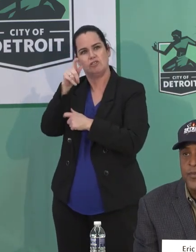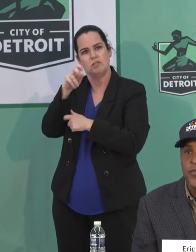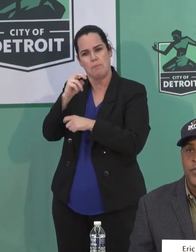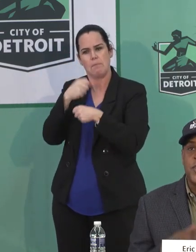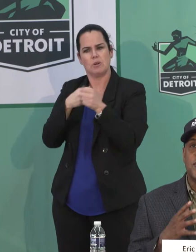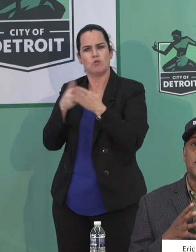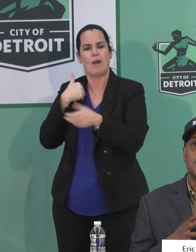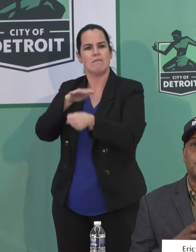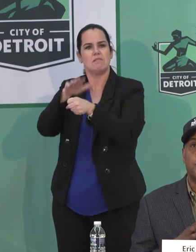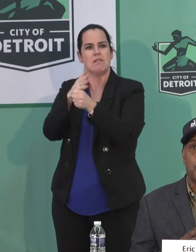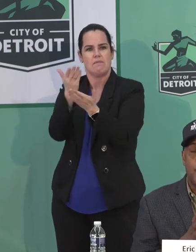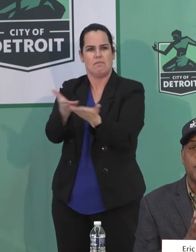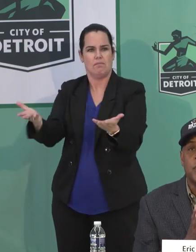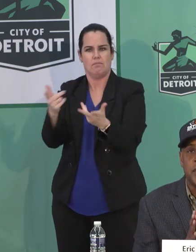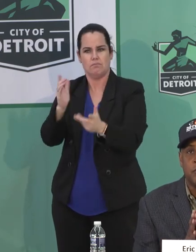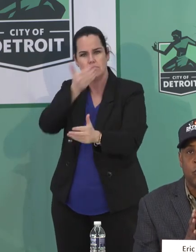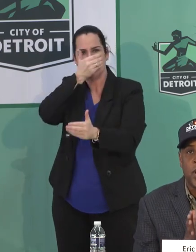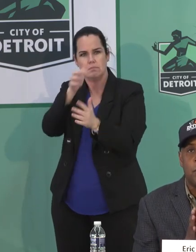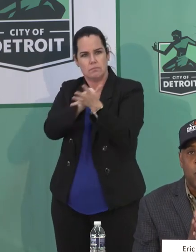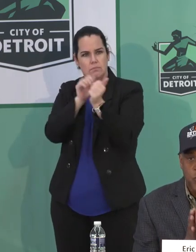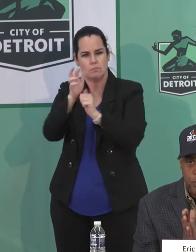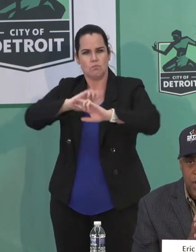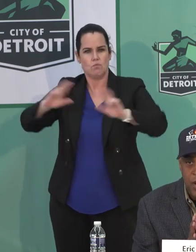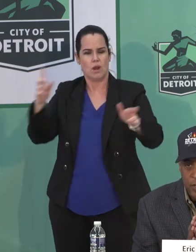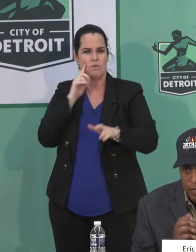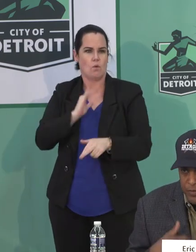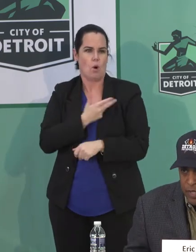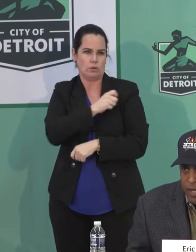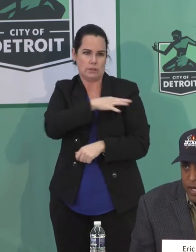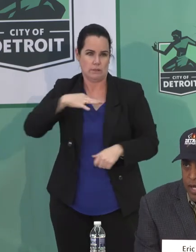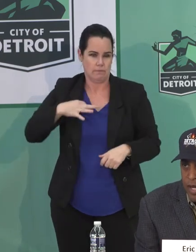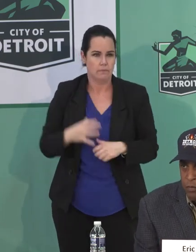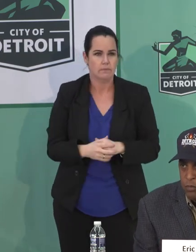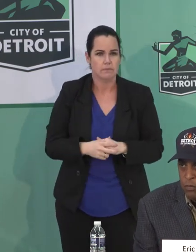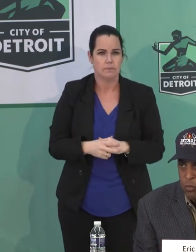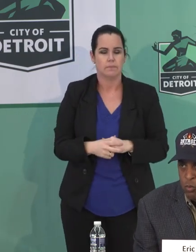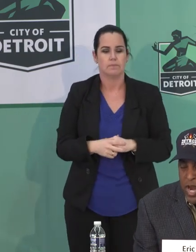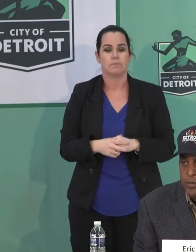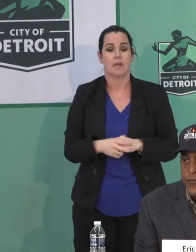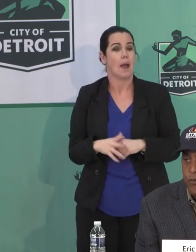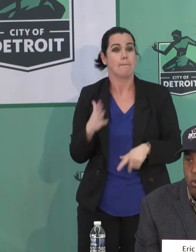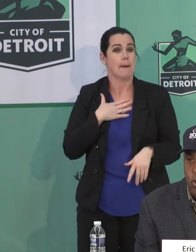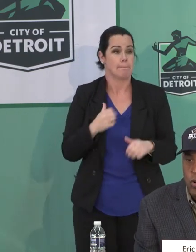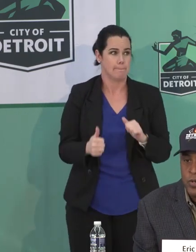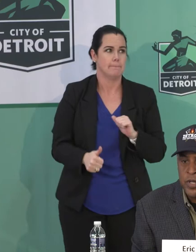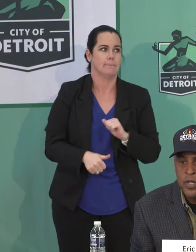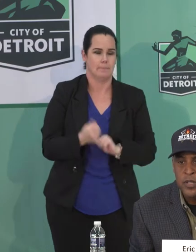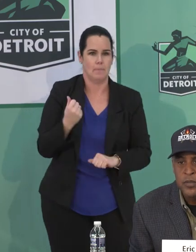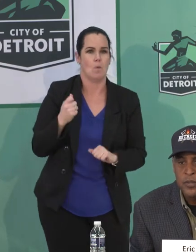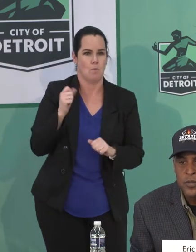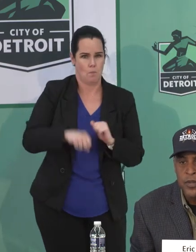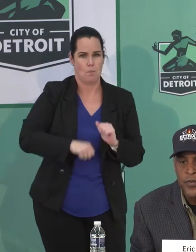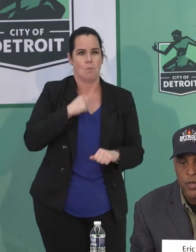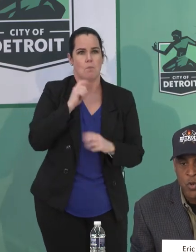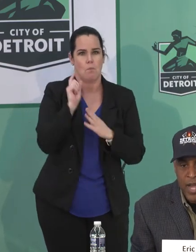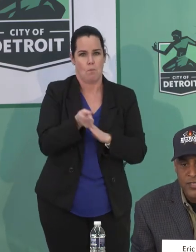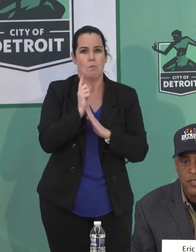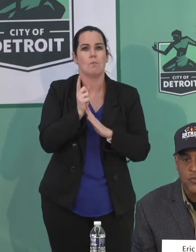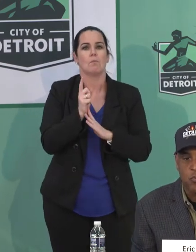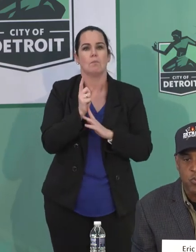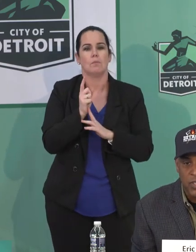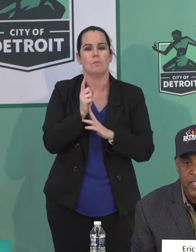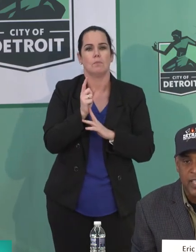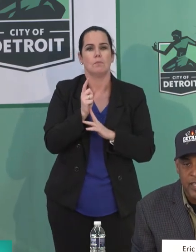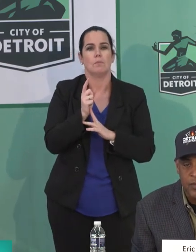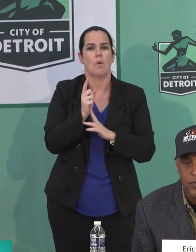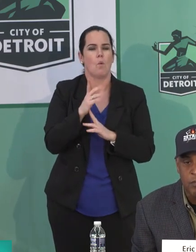And this is probably what I'm most proud of. Right before the mayor